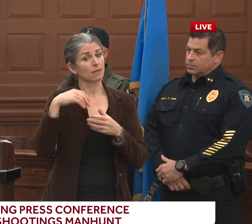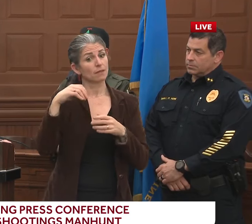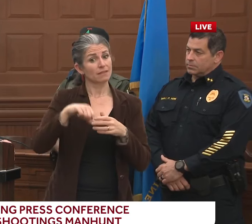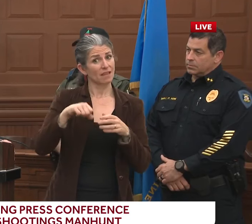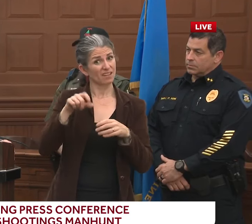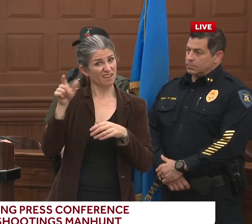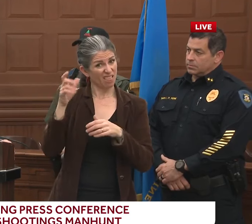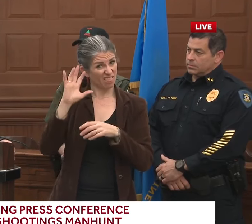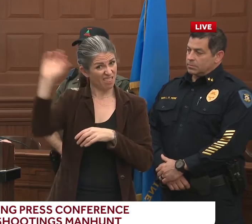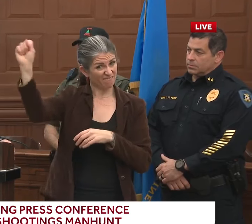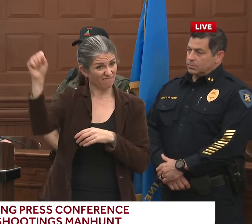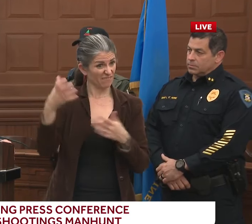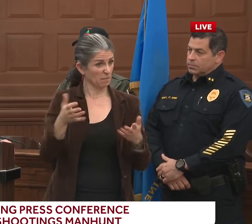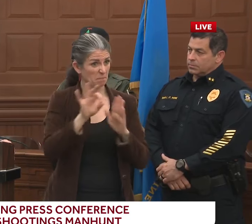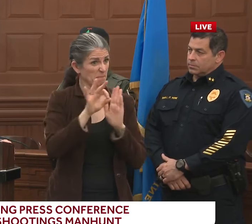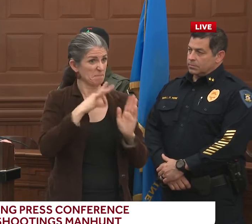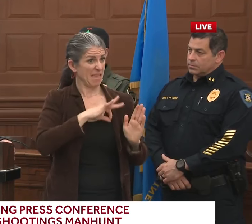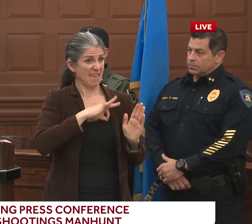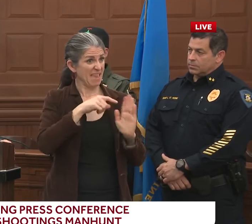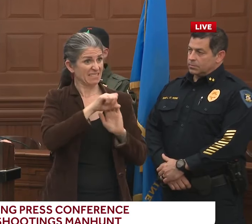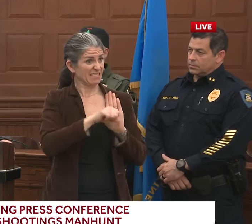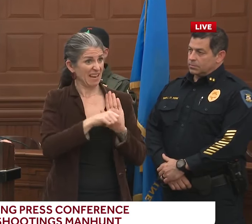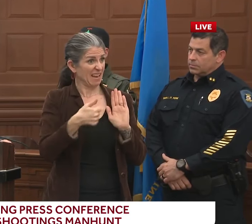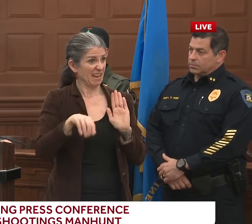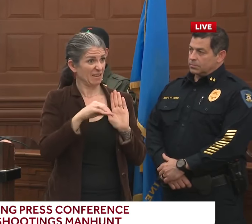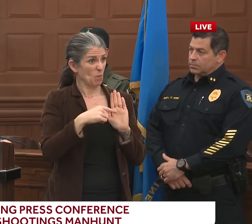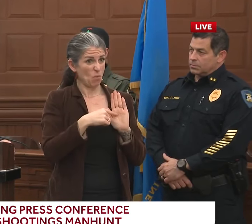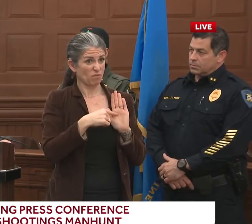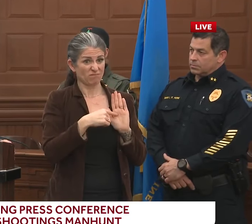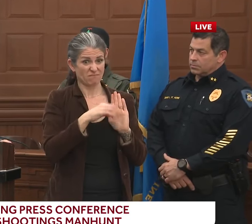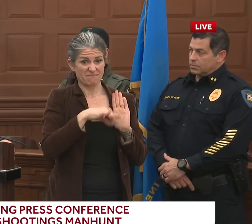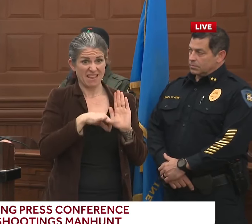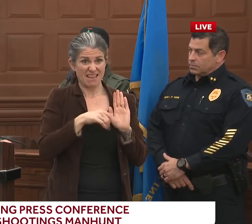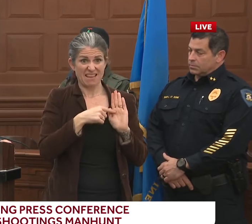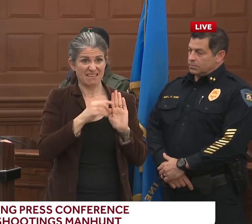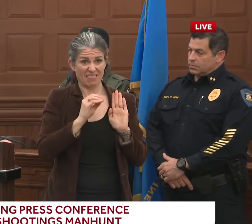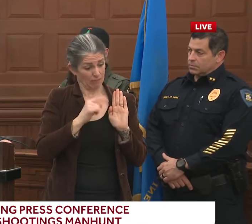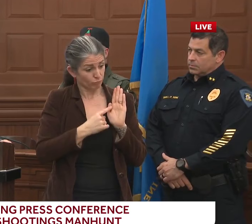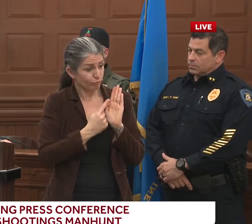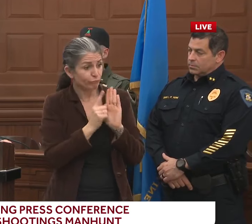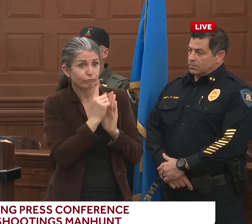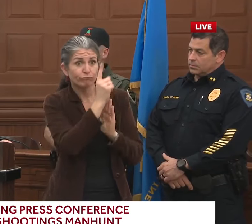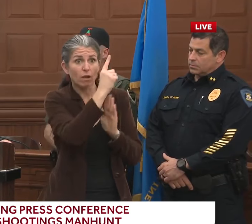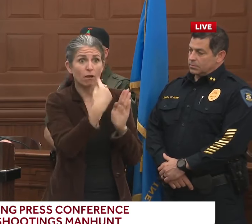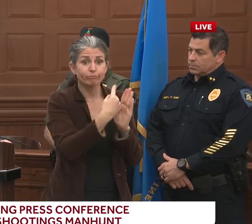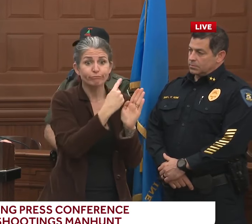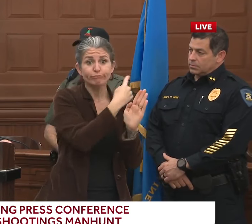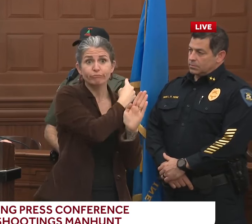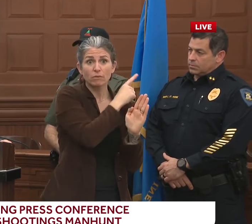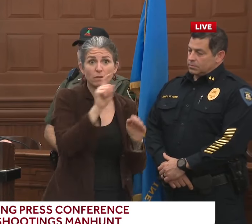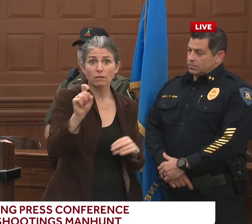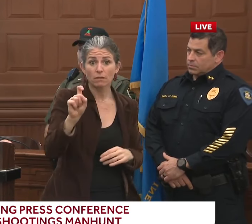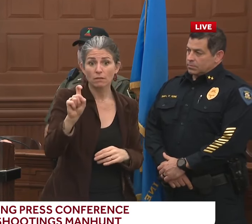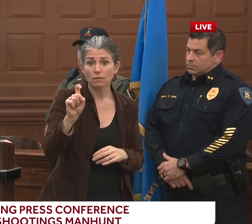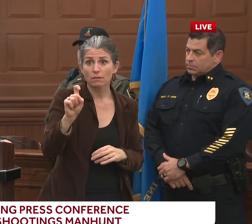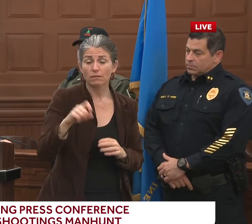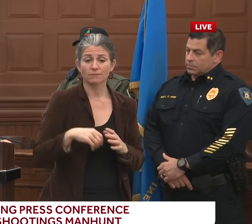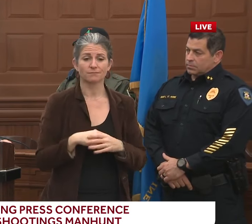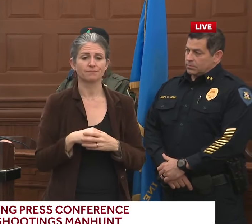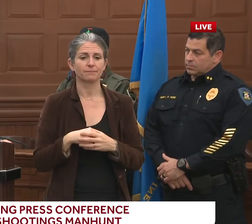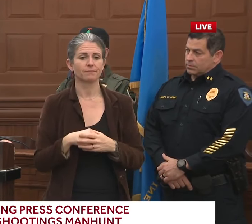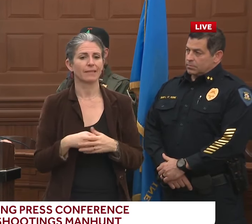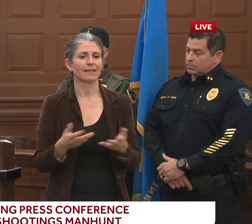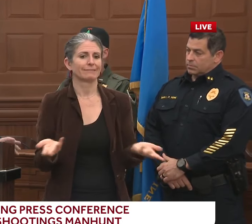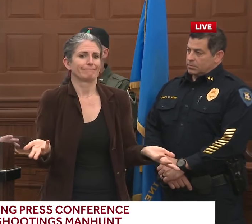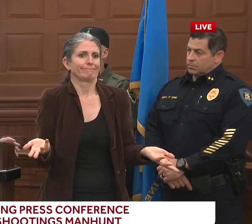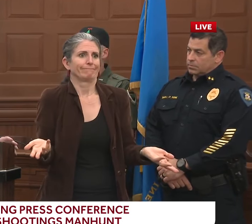you know, we are cognizant of all possibilities. We're not closing off anything, because we want to make sure that we're being